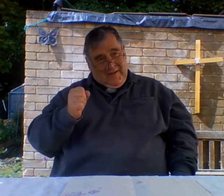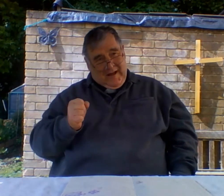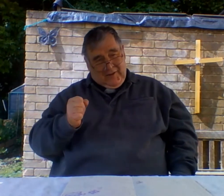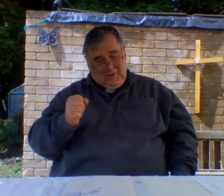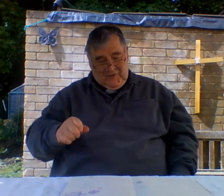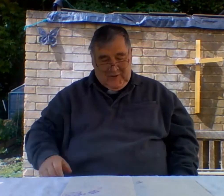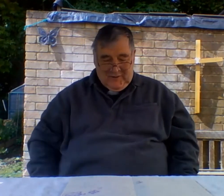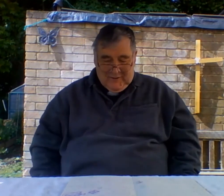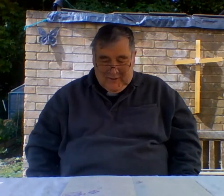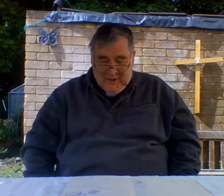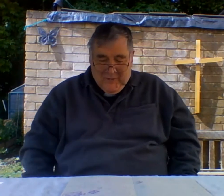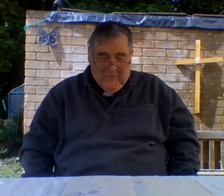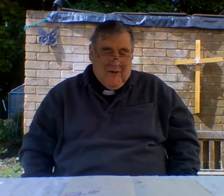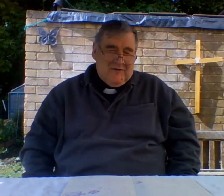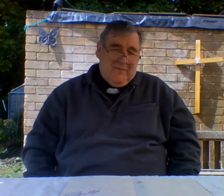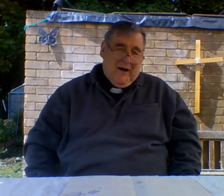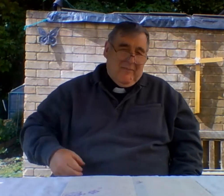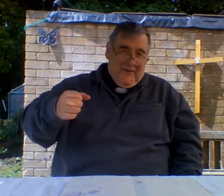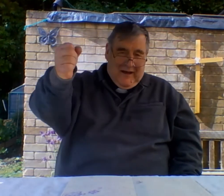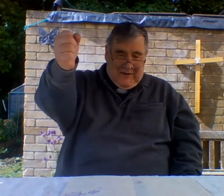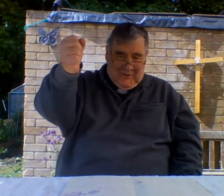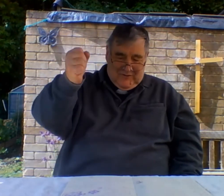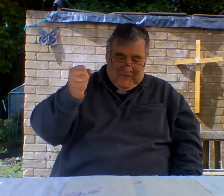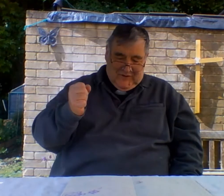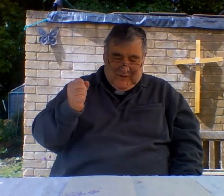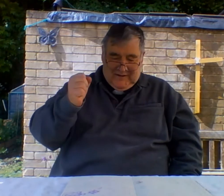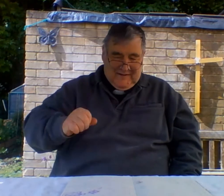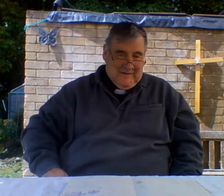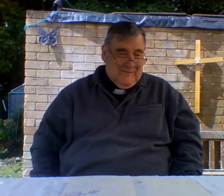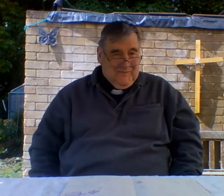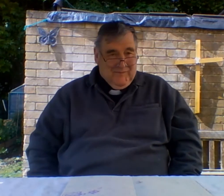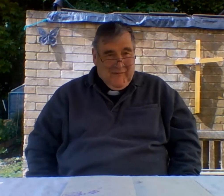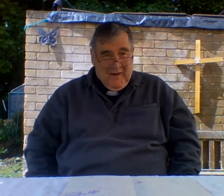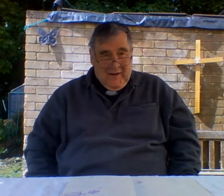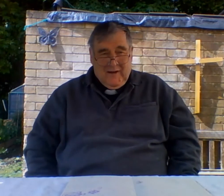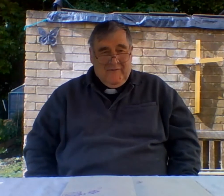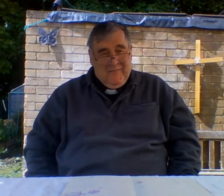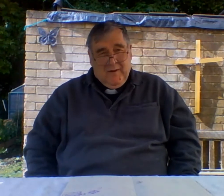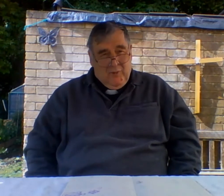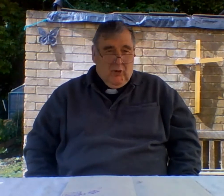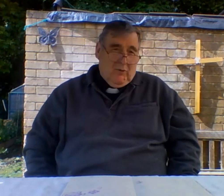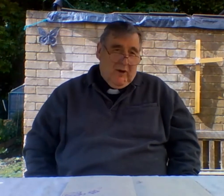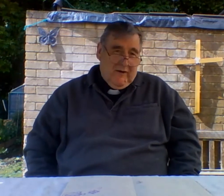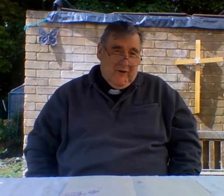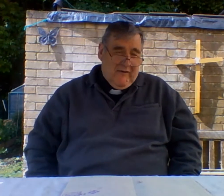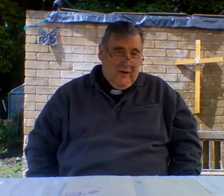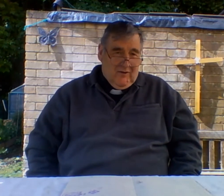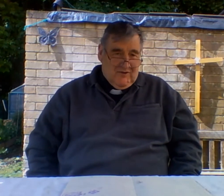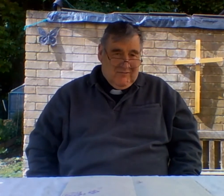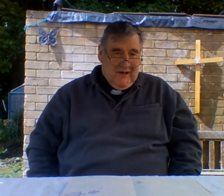the handles for a pub going to a pub and the handles for doing this and a very important one if you're having lots of drink